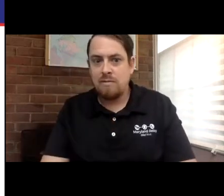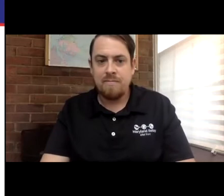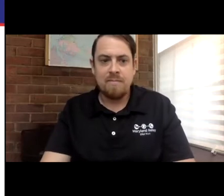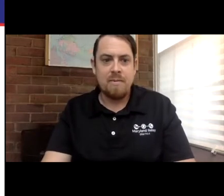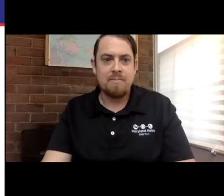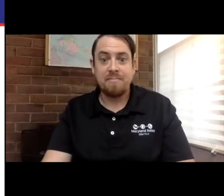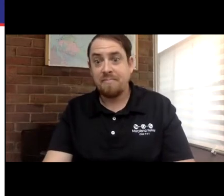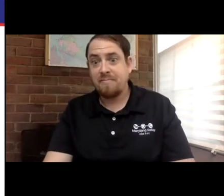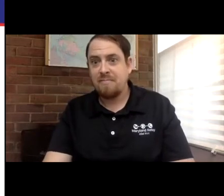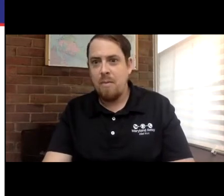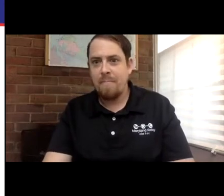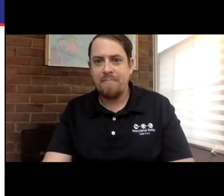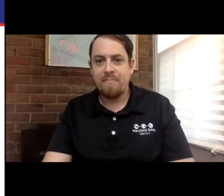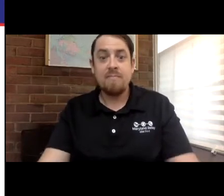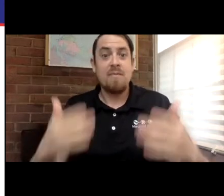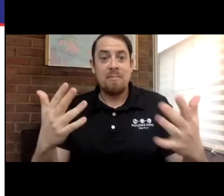could be life-saving.